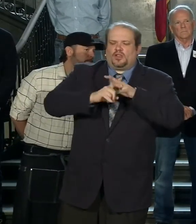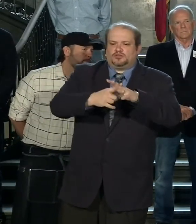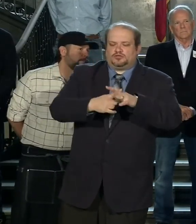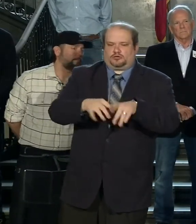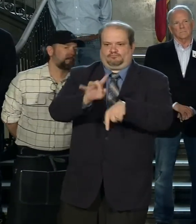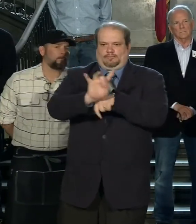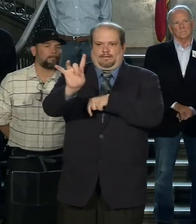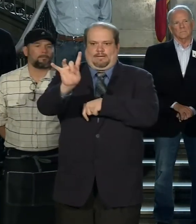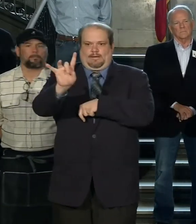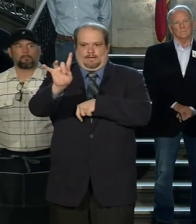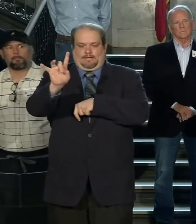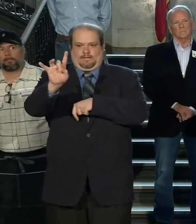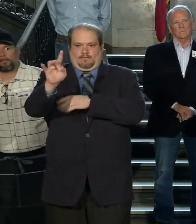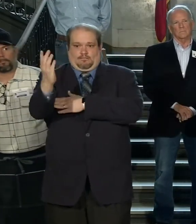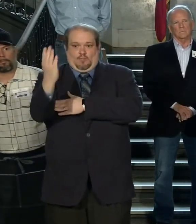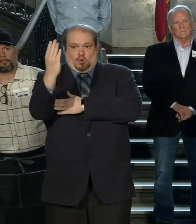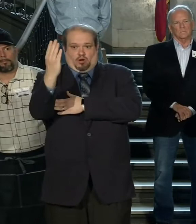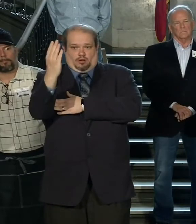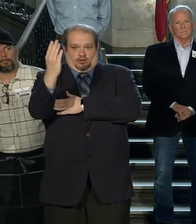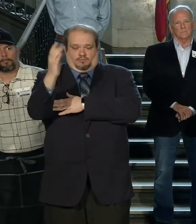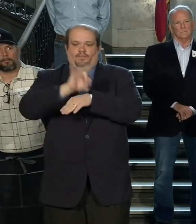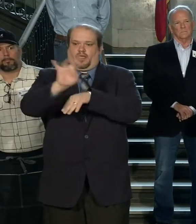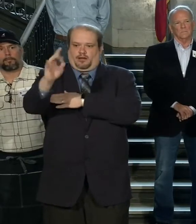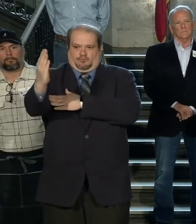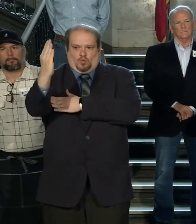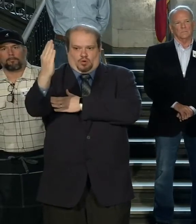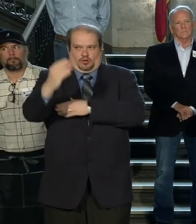8 o'clock. 8 a.m.